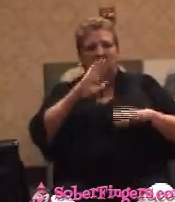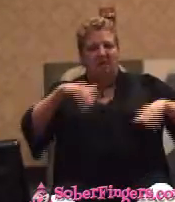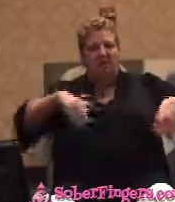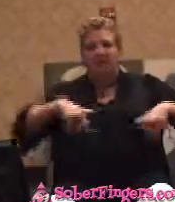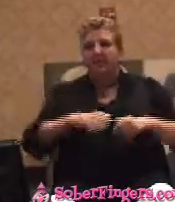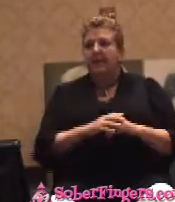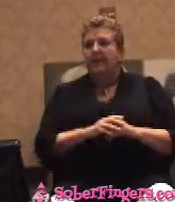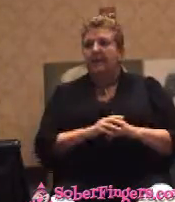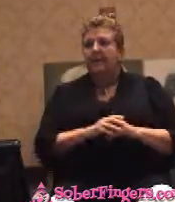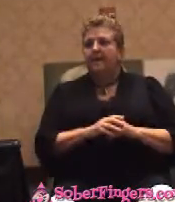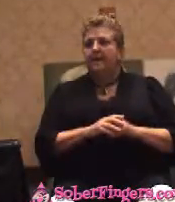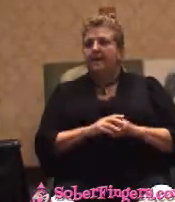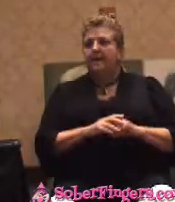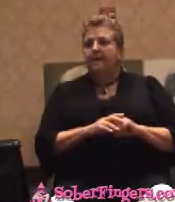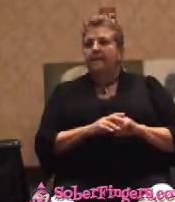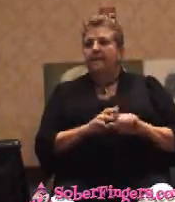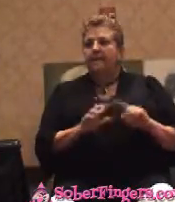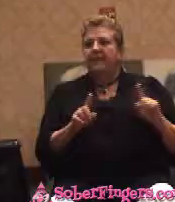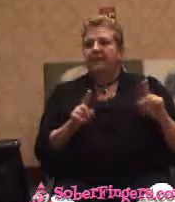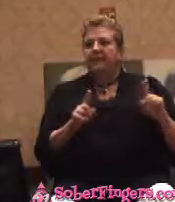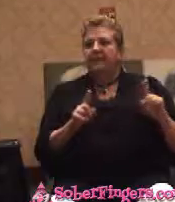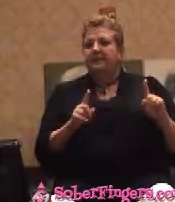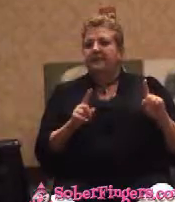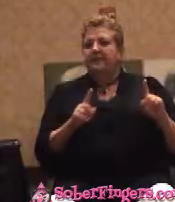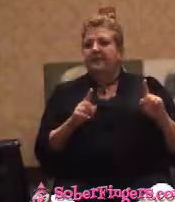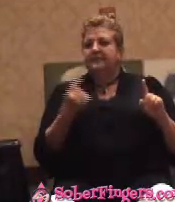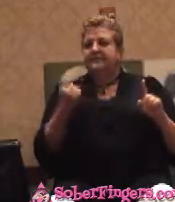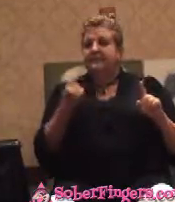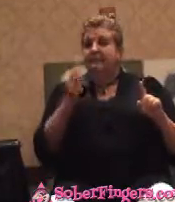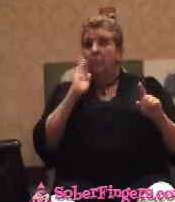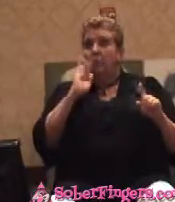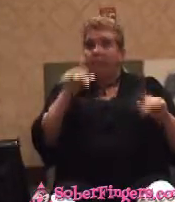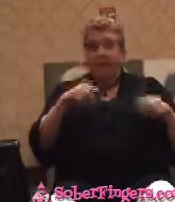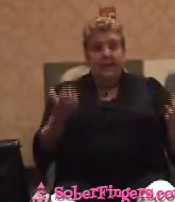But someone will be here to help them. I am God, even though I won't be.